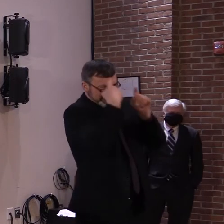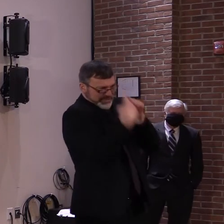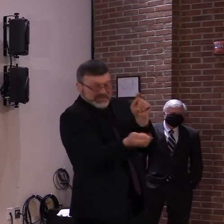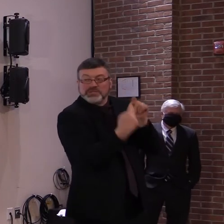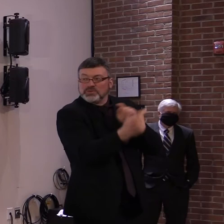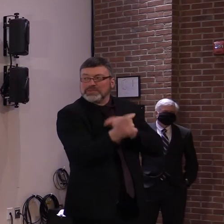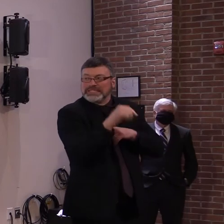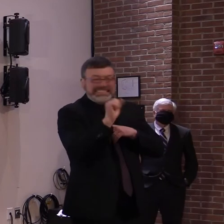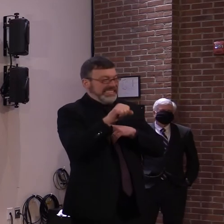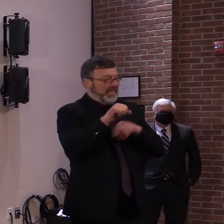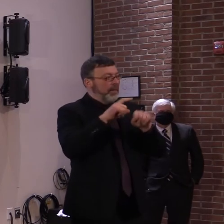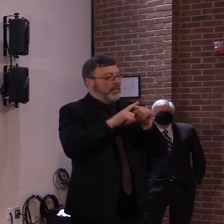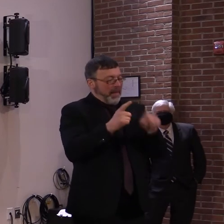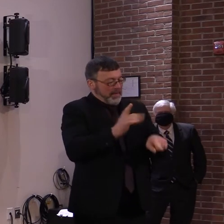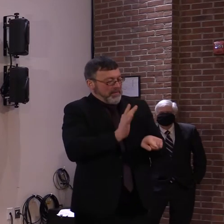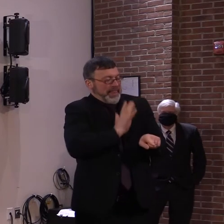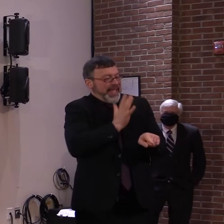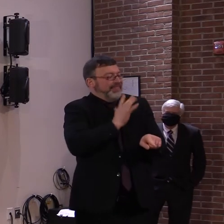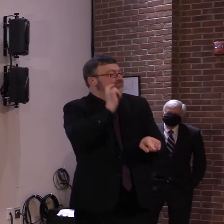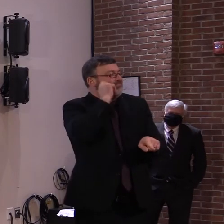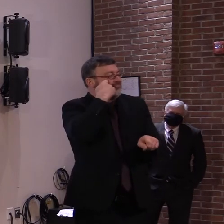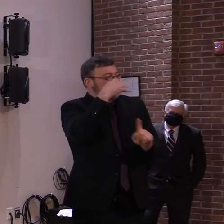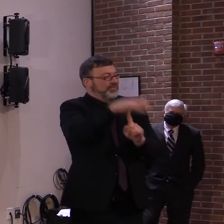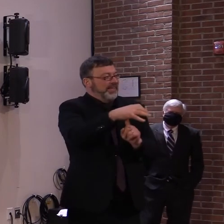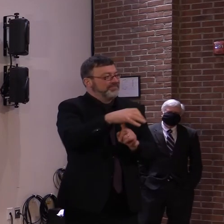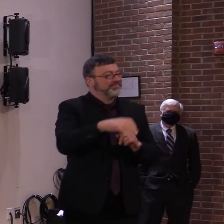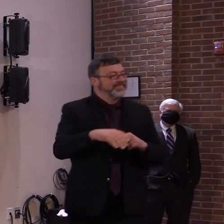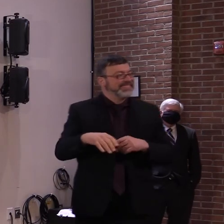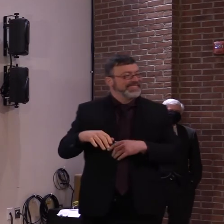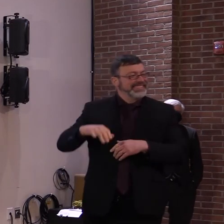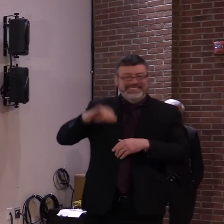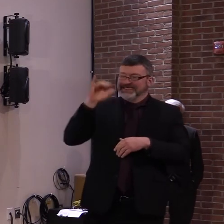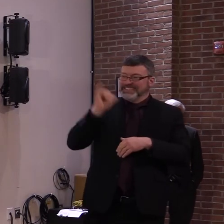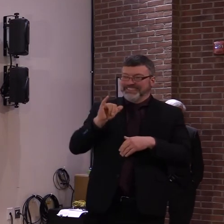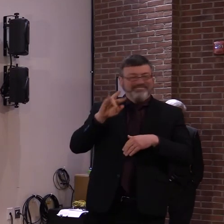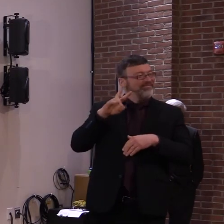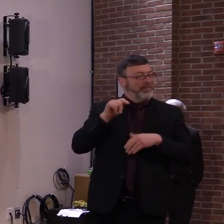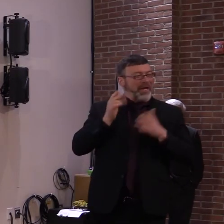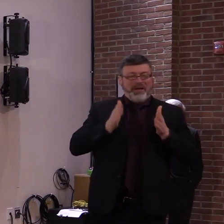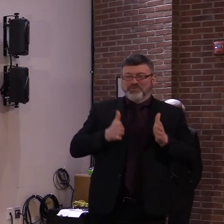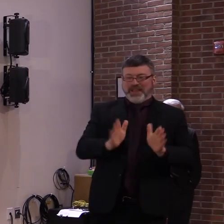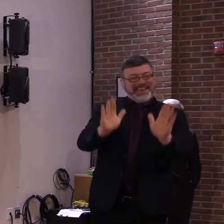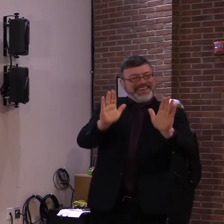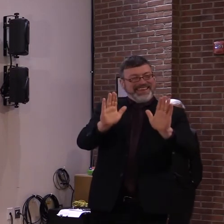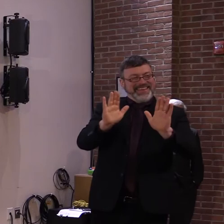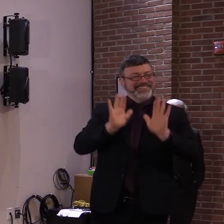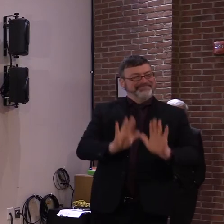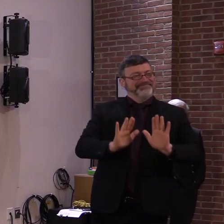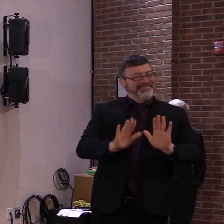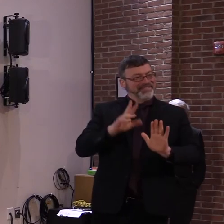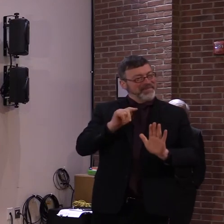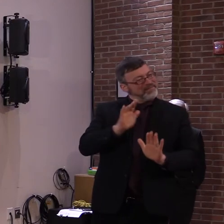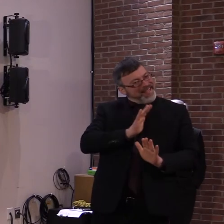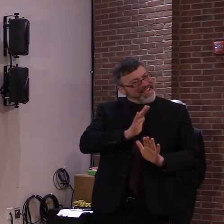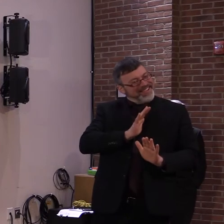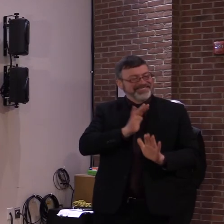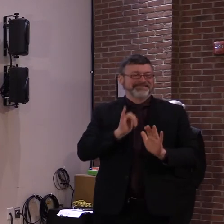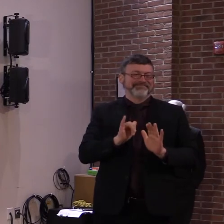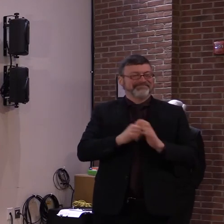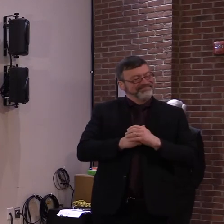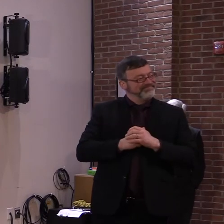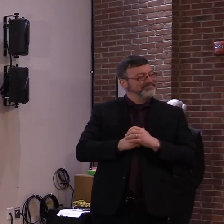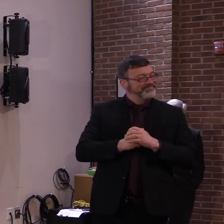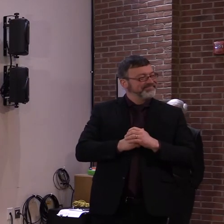Well, the Vermont way. Thank goodness. Uh, uh, governor, uh, one for the governor, one for the doctor, if I may,